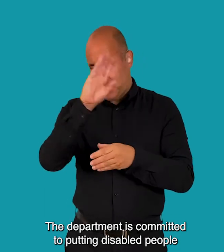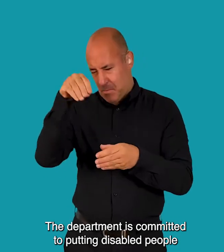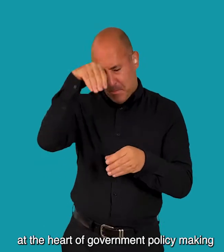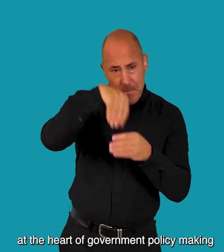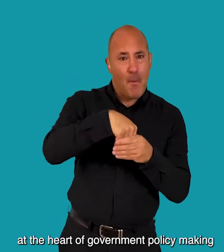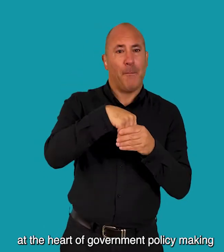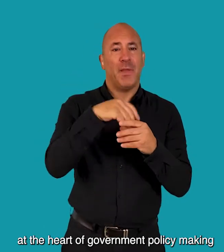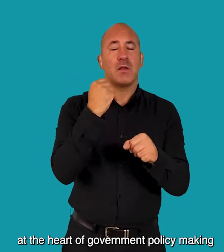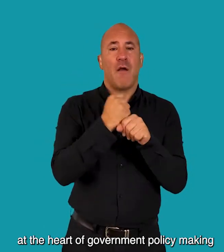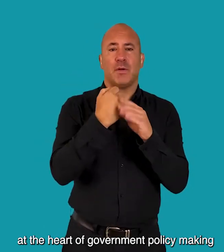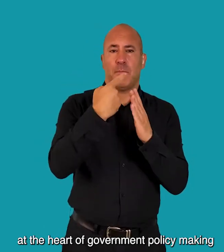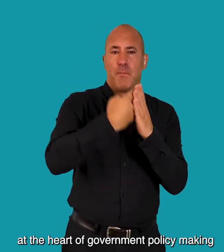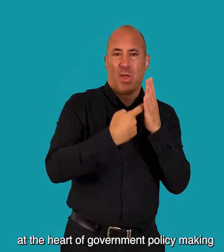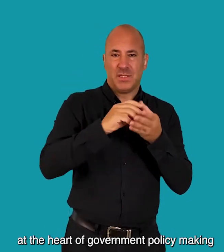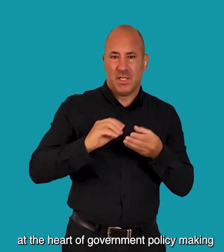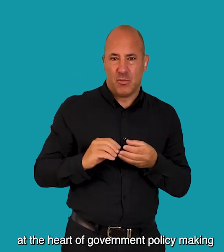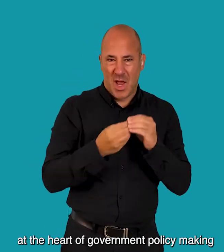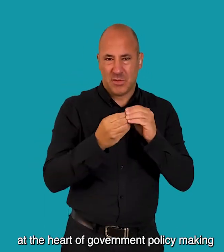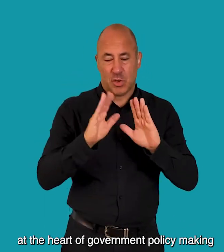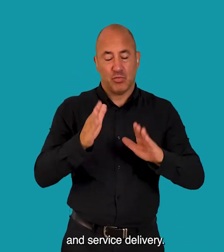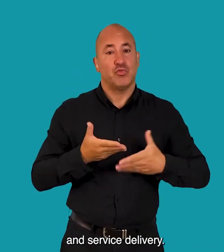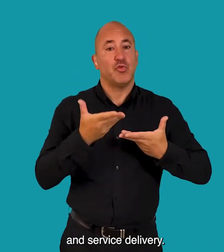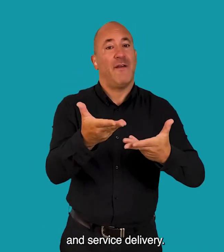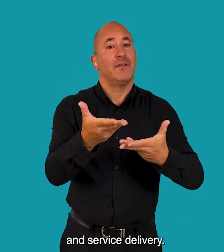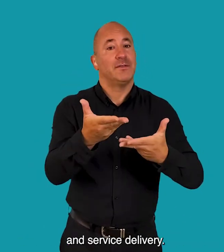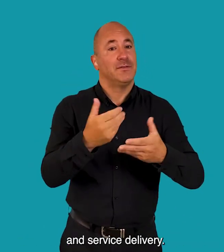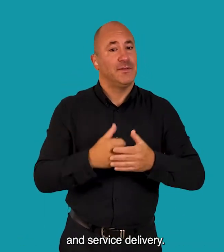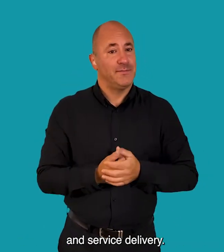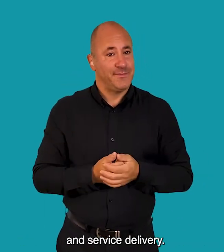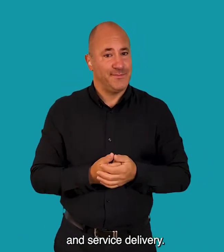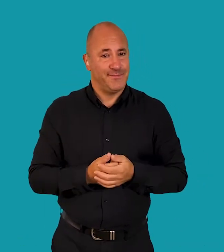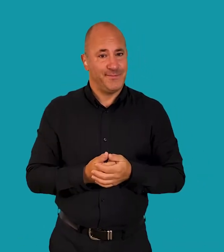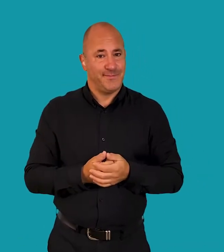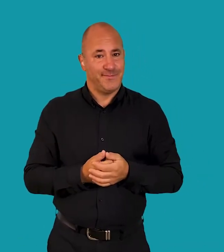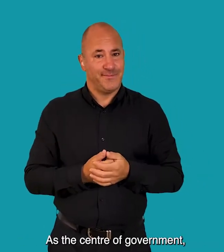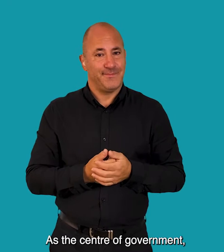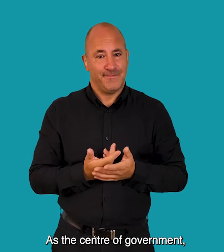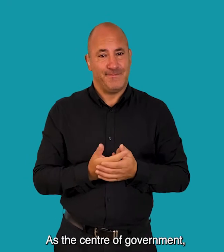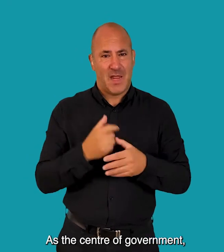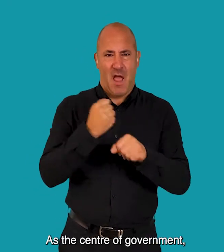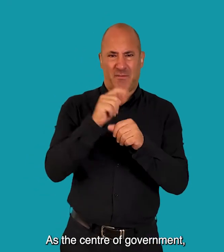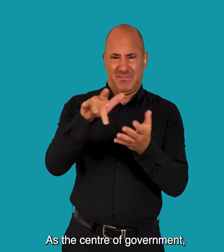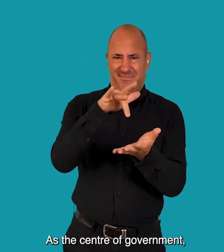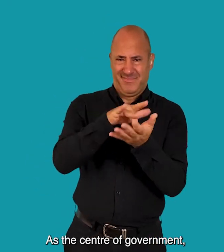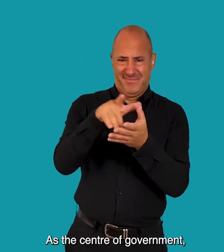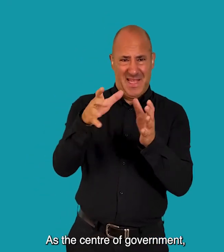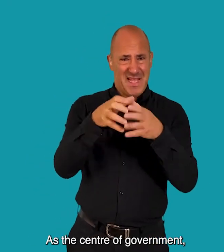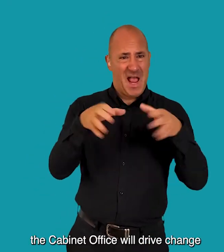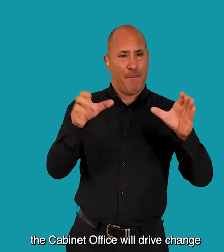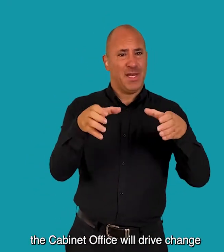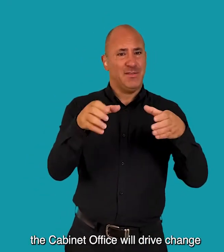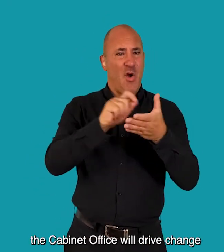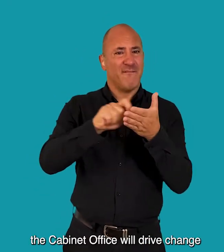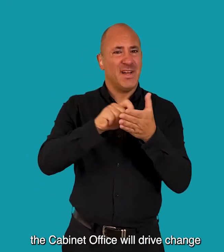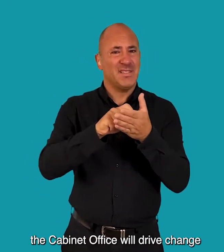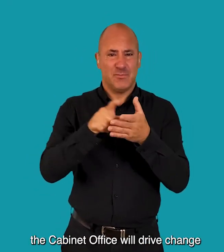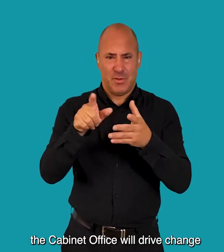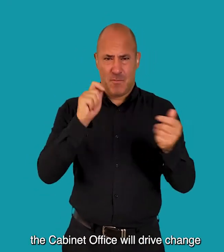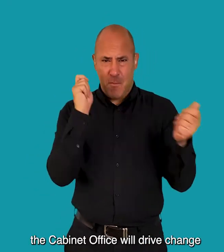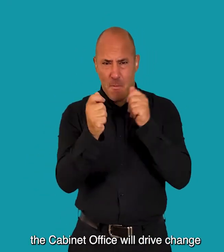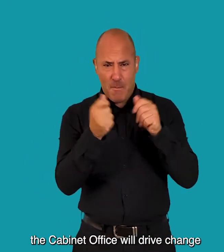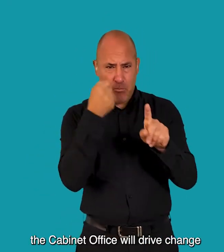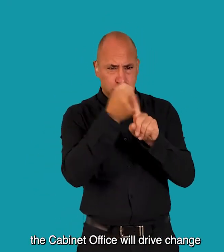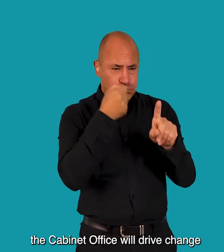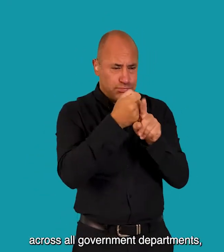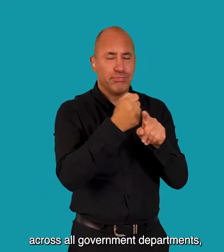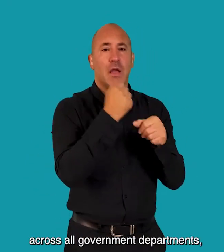people at the heart of government policymaking and service delivery As the centre of government, the Cabinet Office will